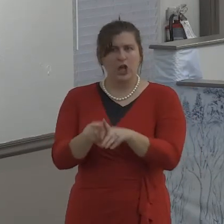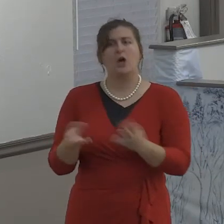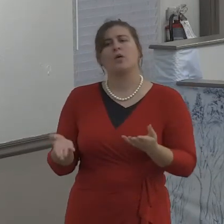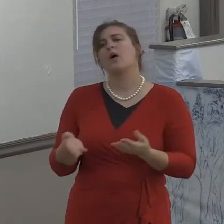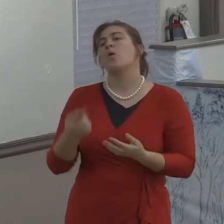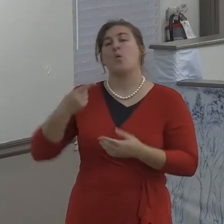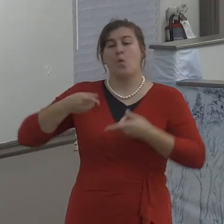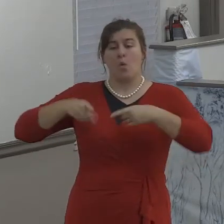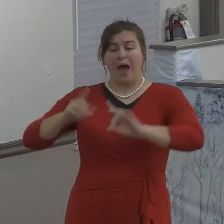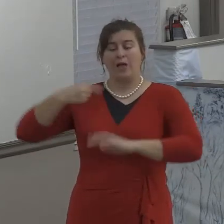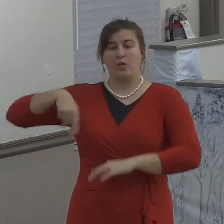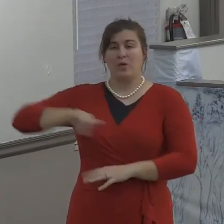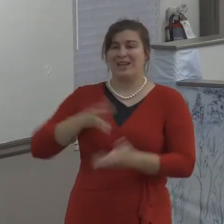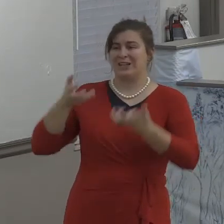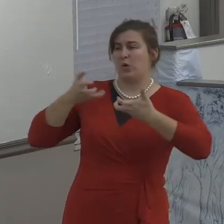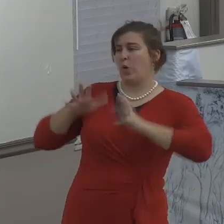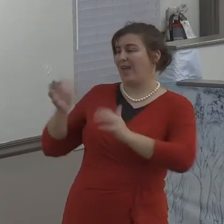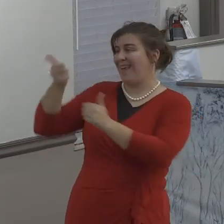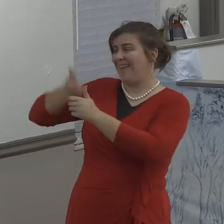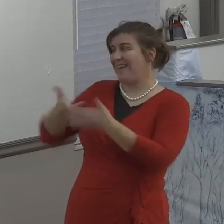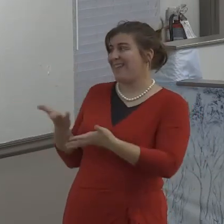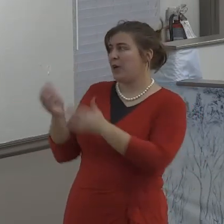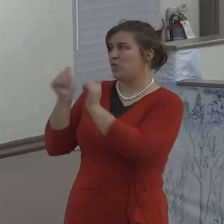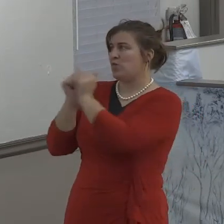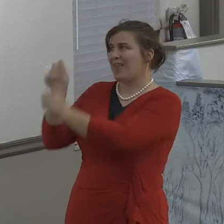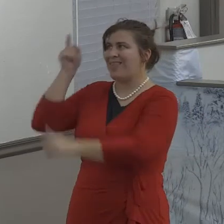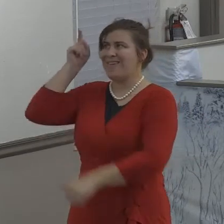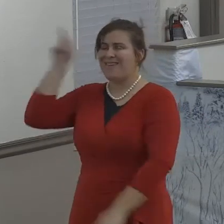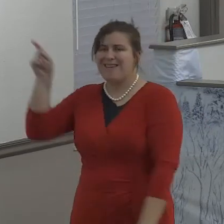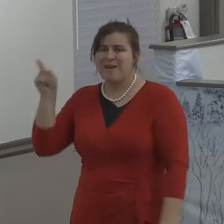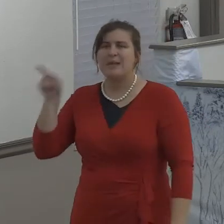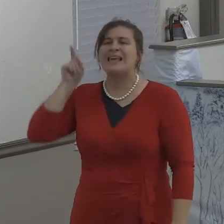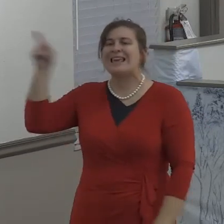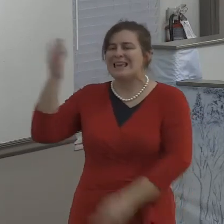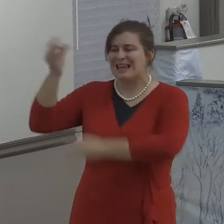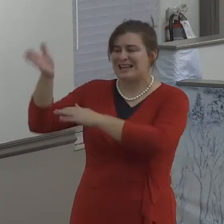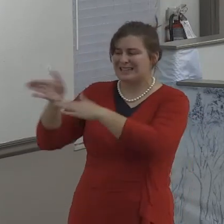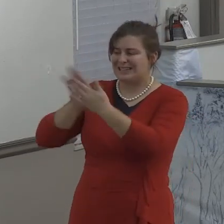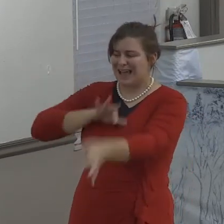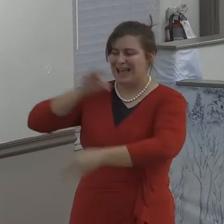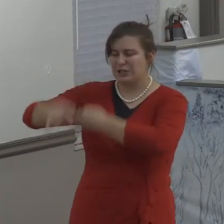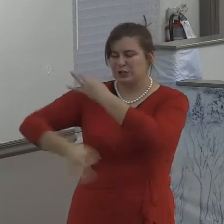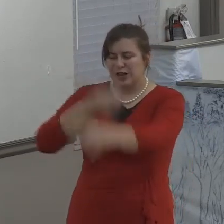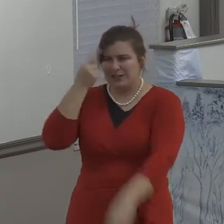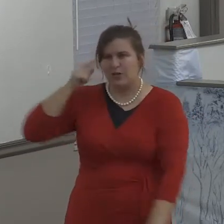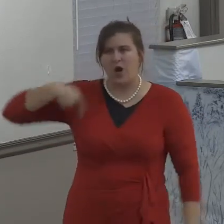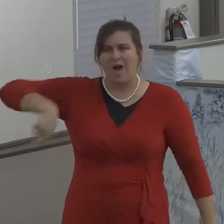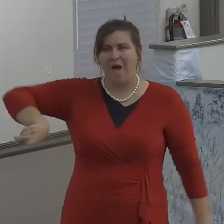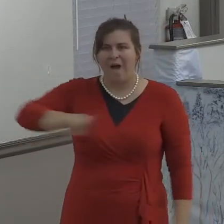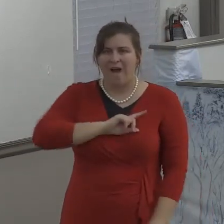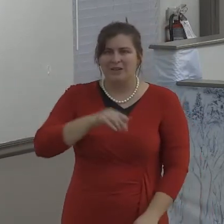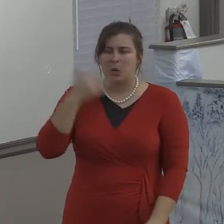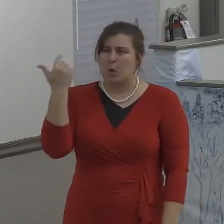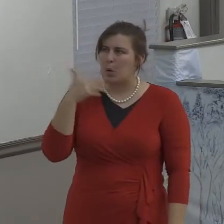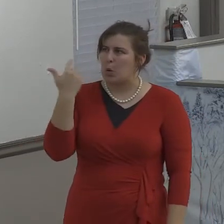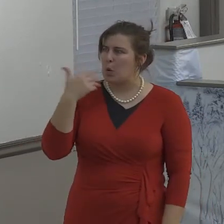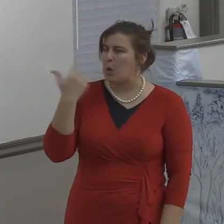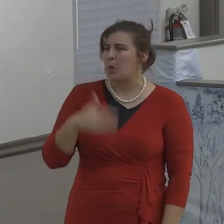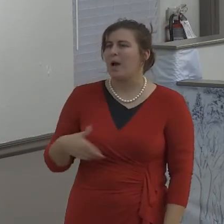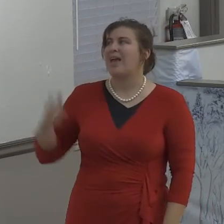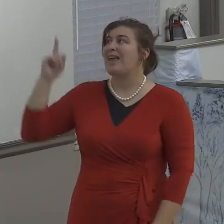I mean put away pride. Learn to say I'm sorry when it's necessary to say I'm sorry.